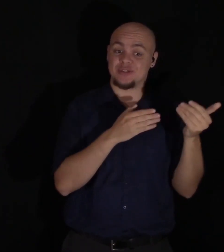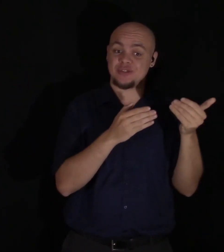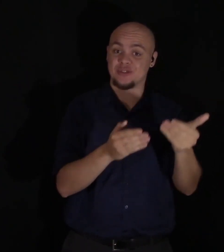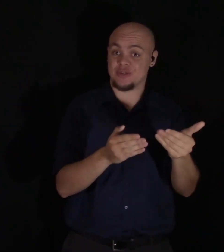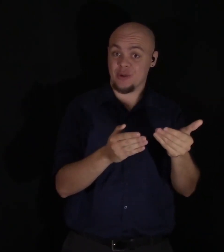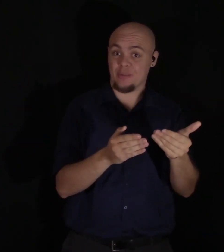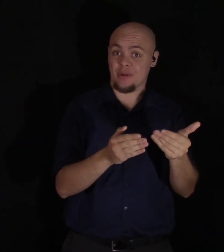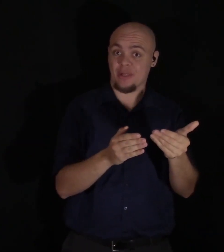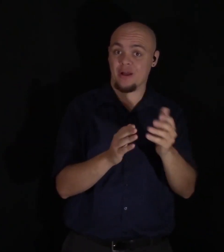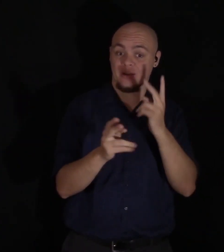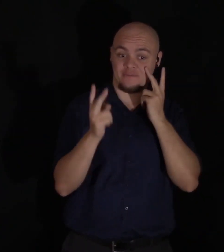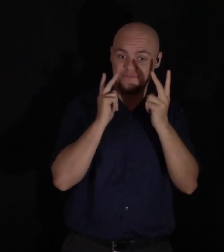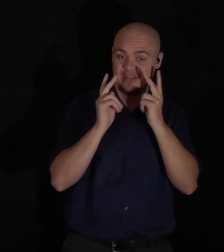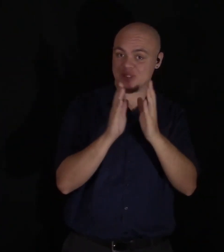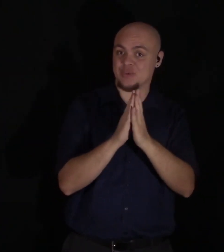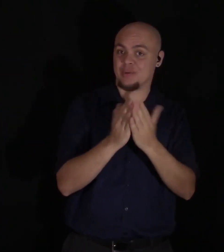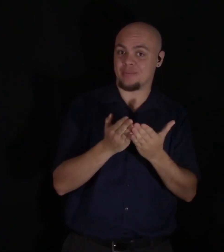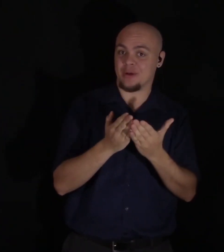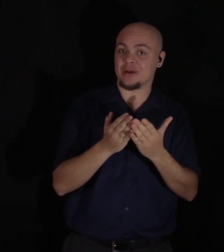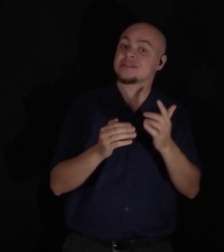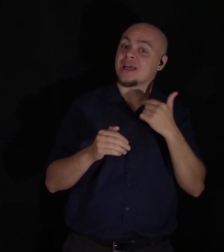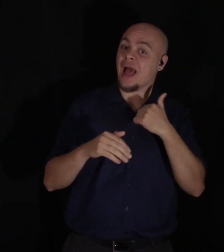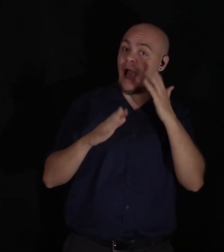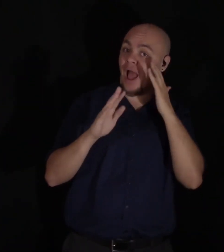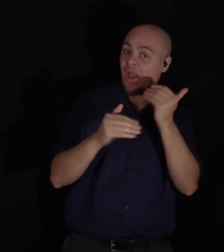2 3 4 5 5